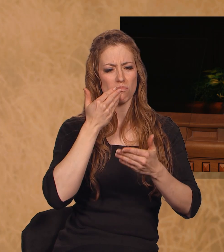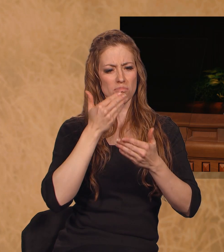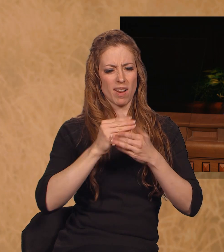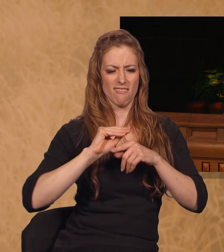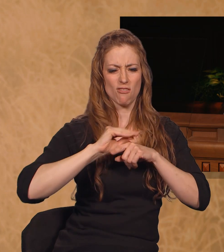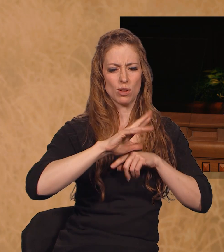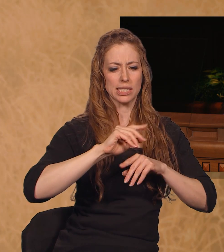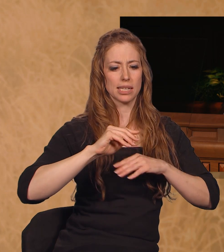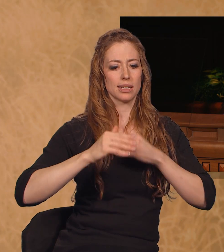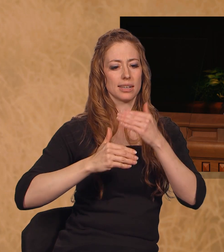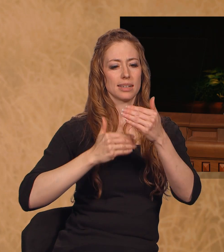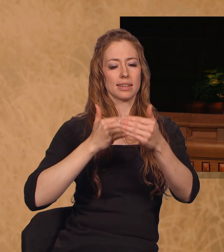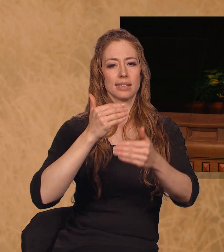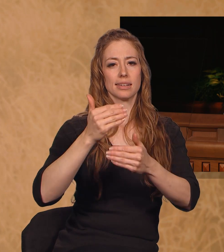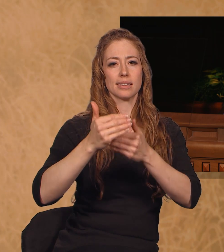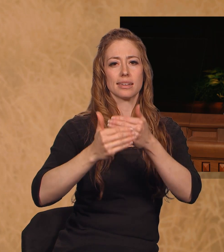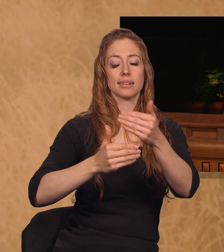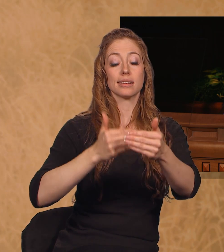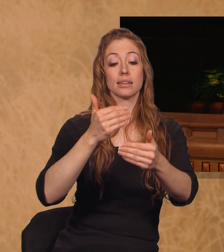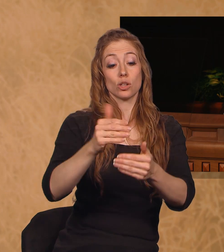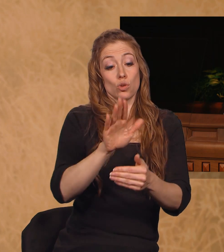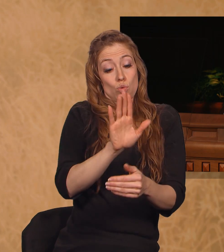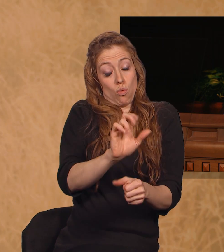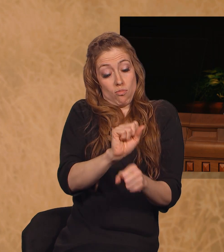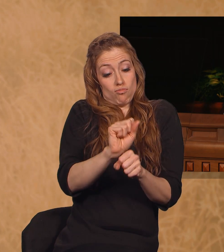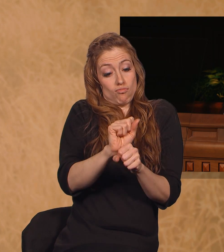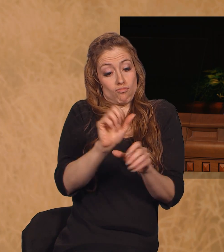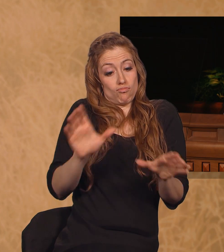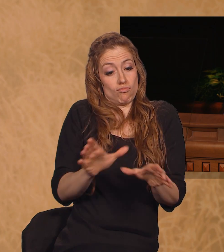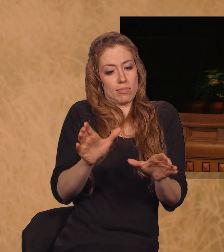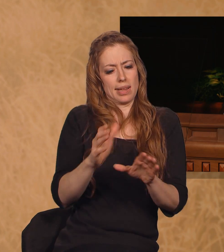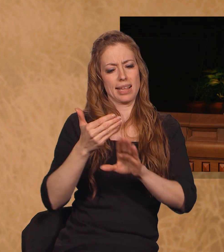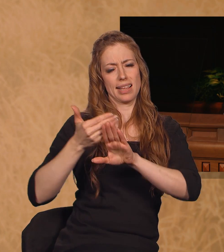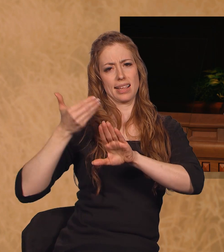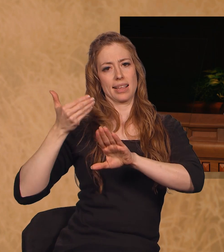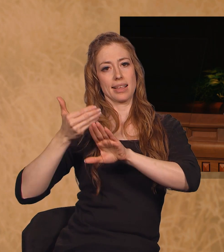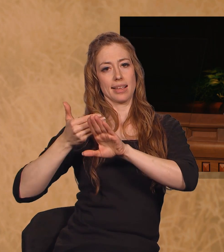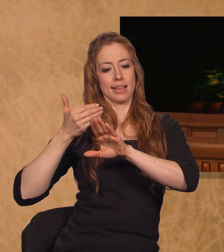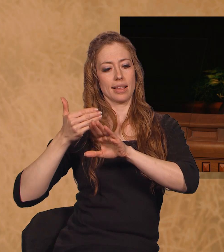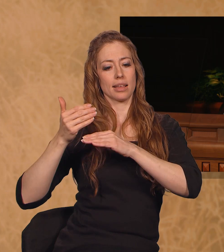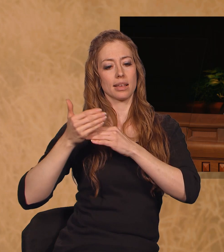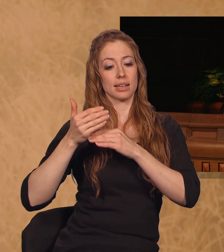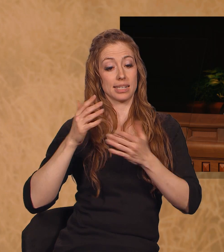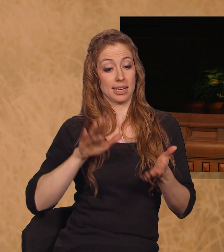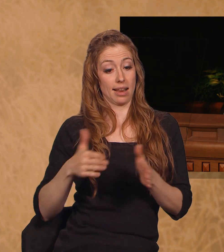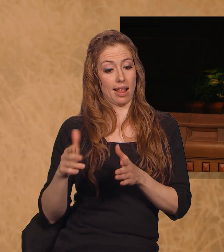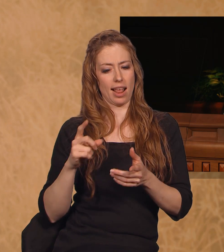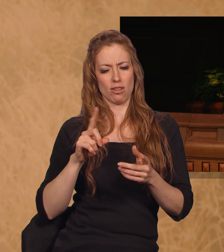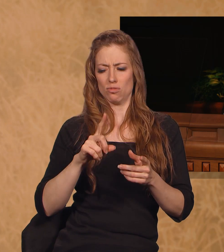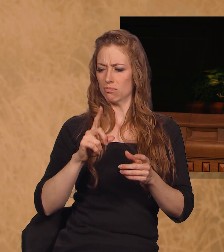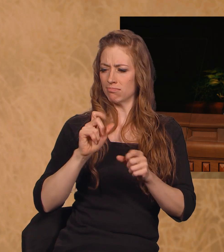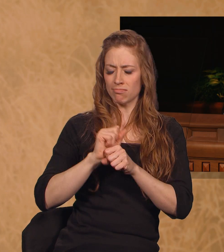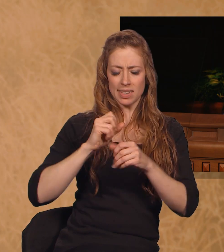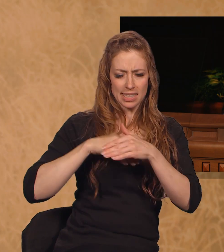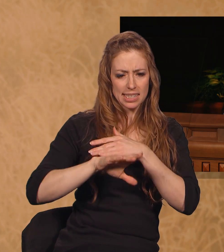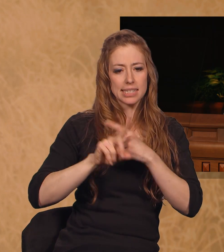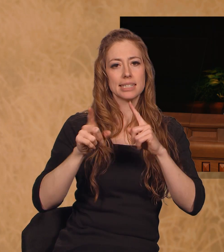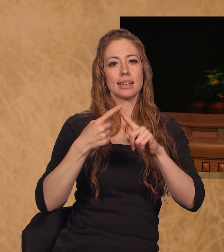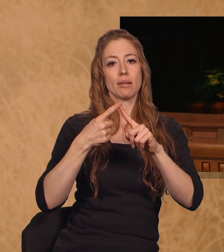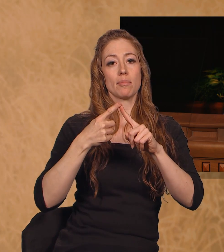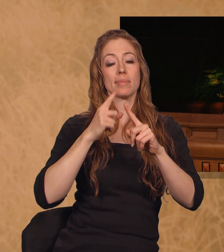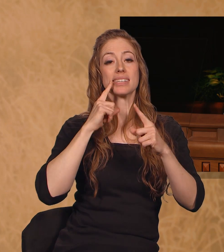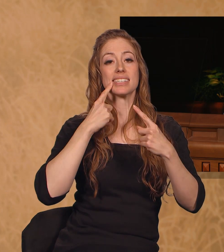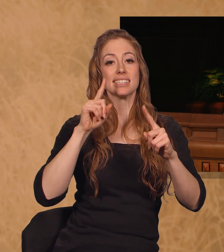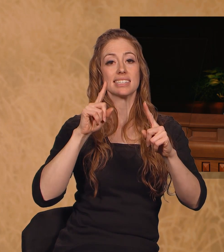time and place, and the work you perform for those who have gone before will fulfill prophecy. Last